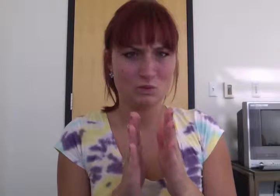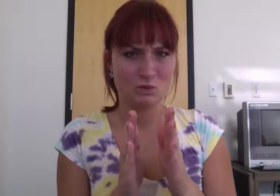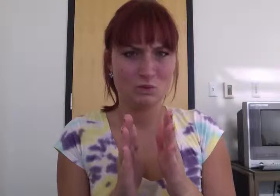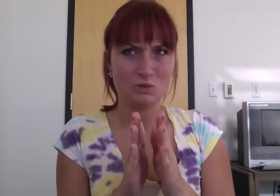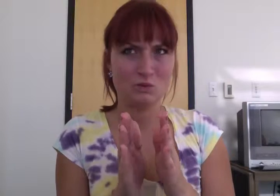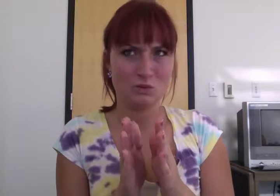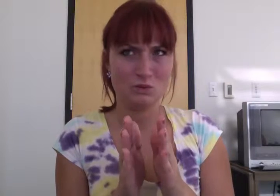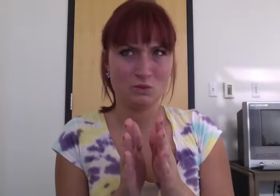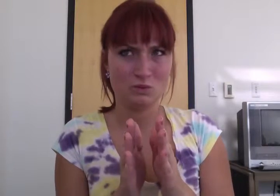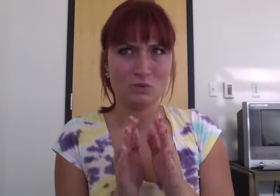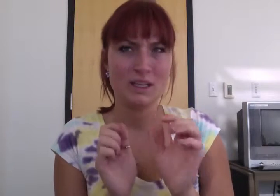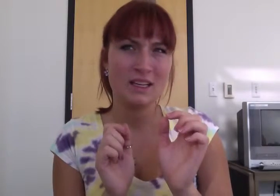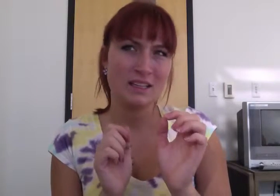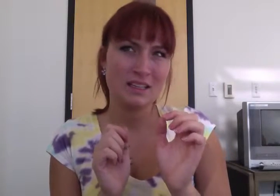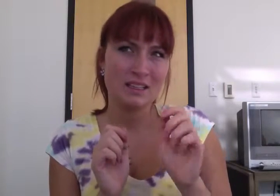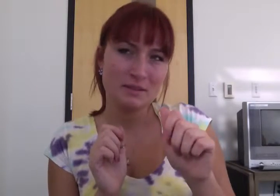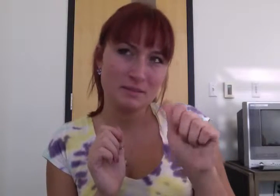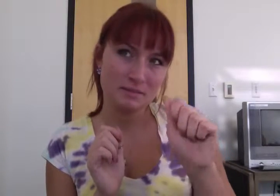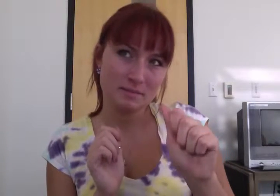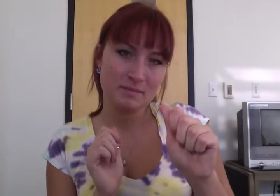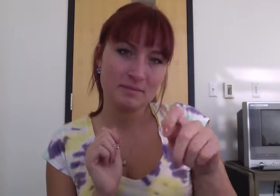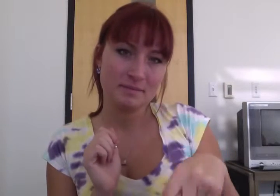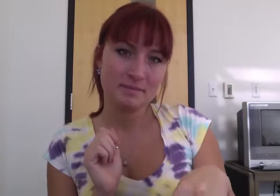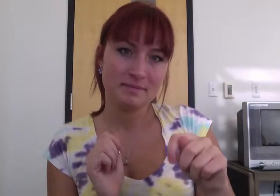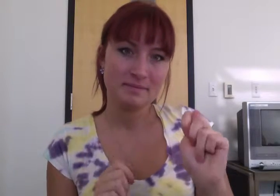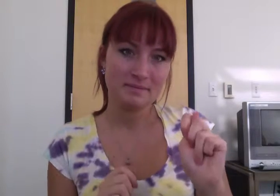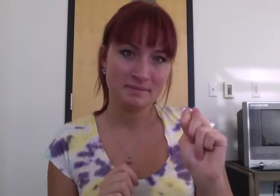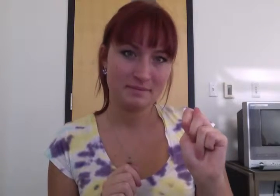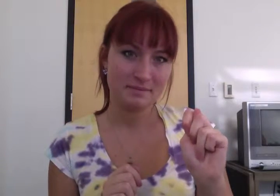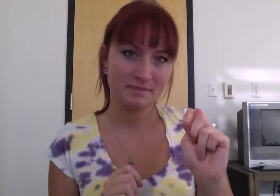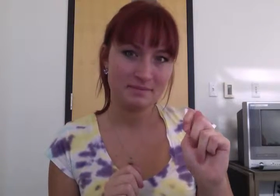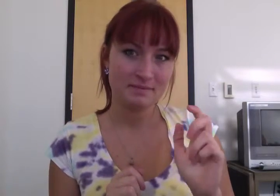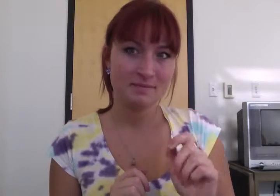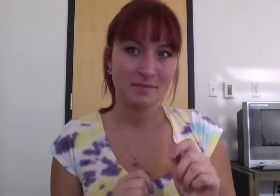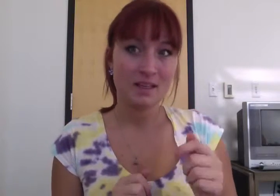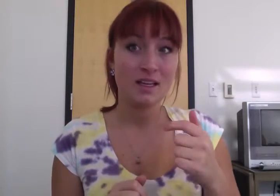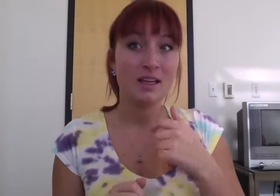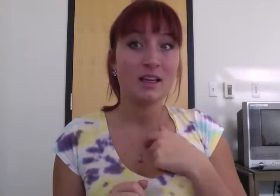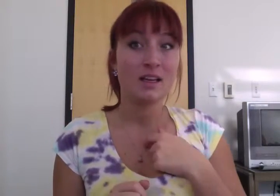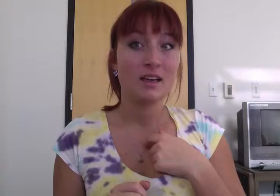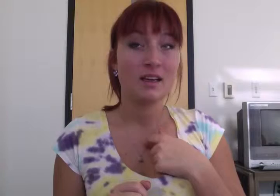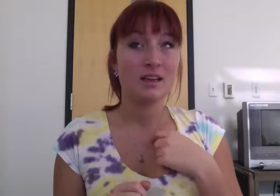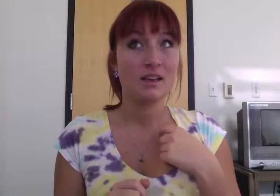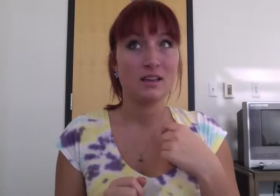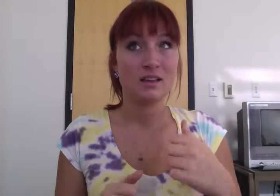Oh, now tell me now, tell me now, tell me now, you know